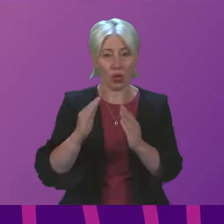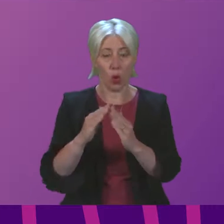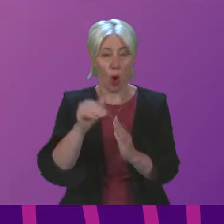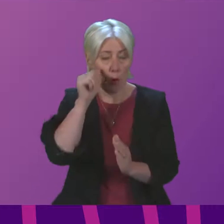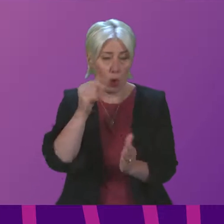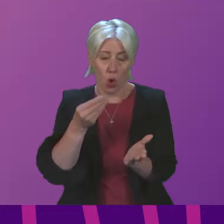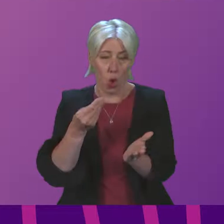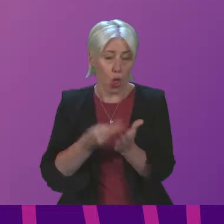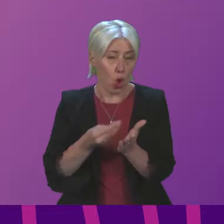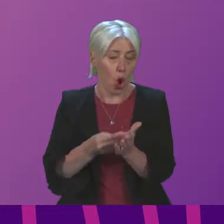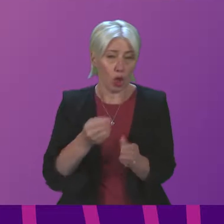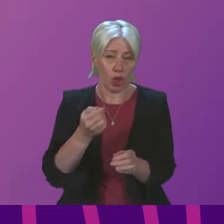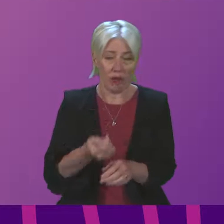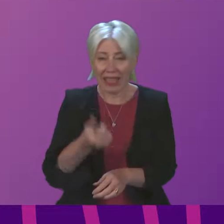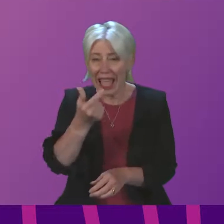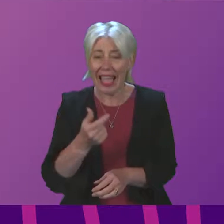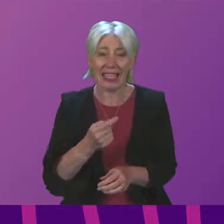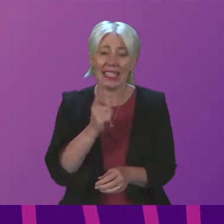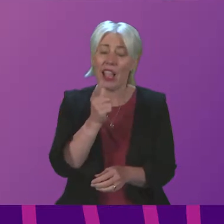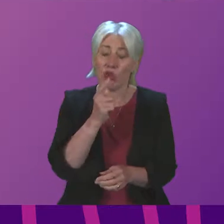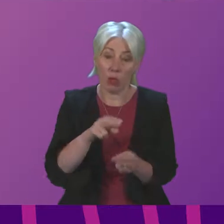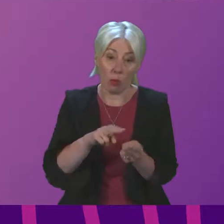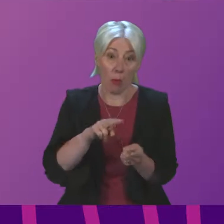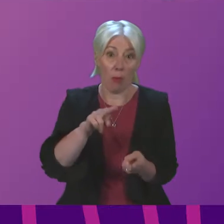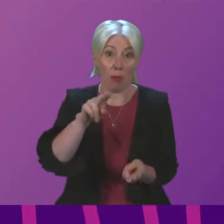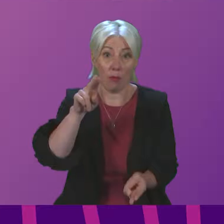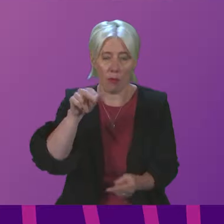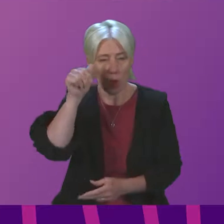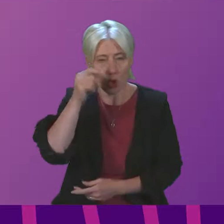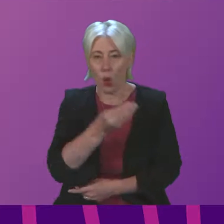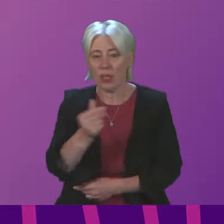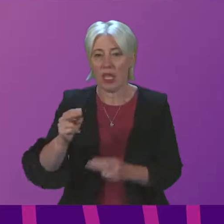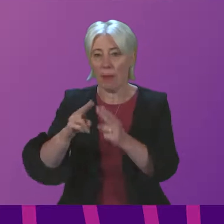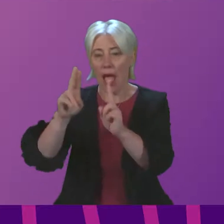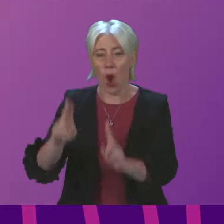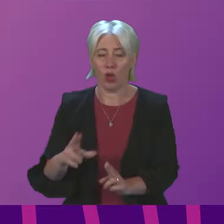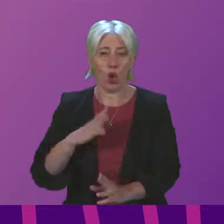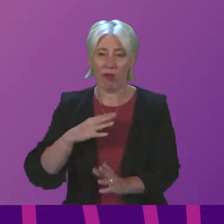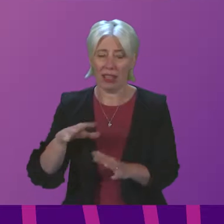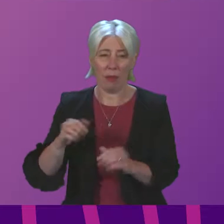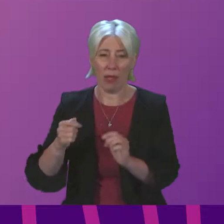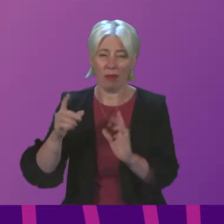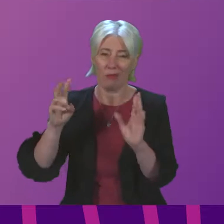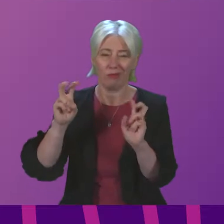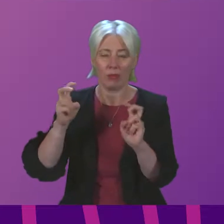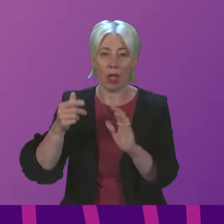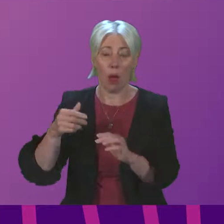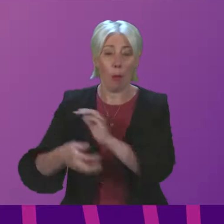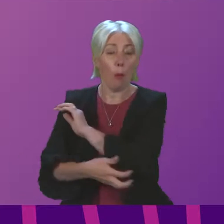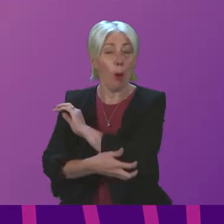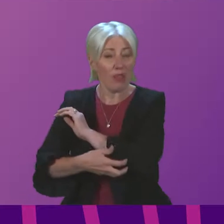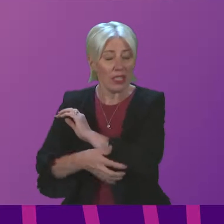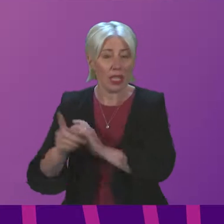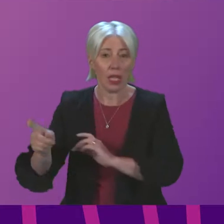rises are causing concern, especially for households who are in or at risk of fuel poverty. Regulation of the energy